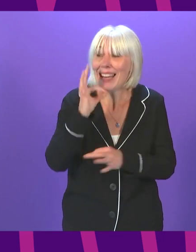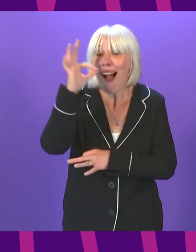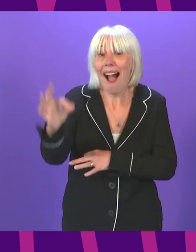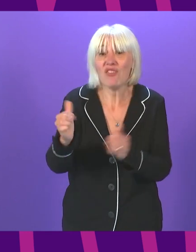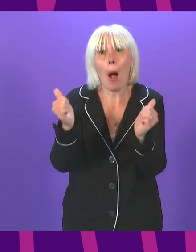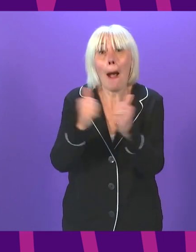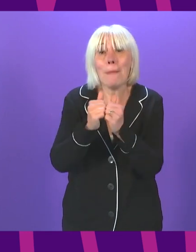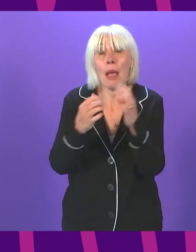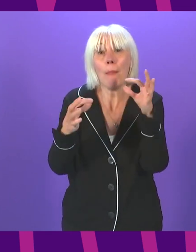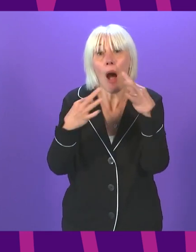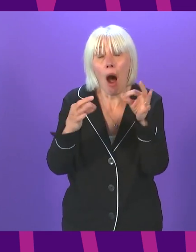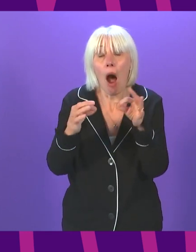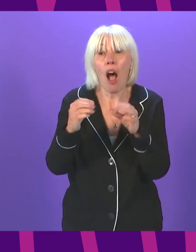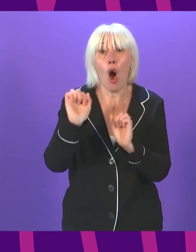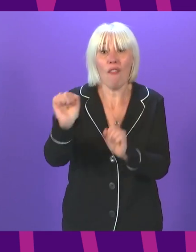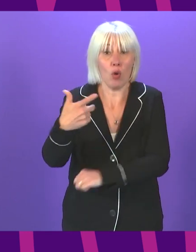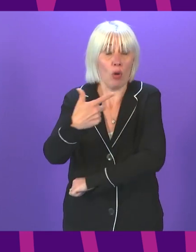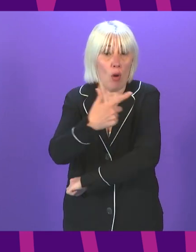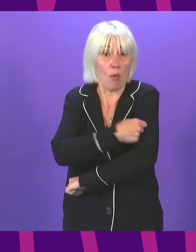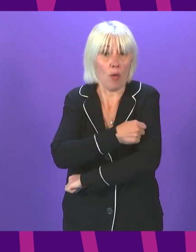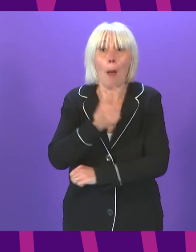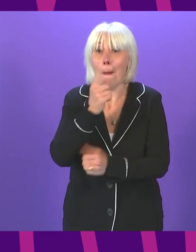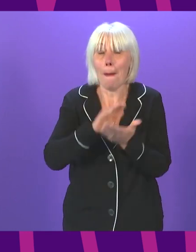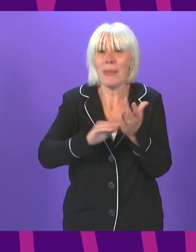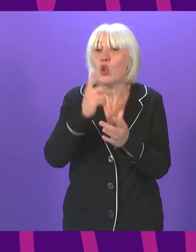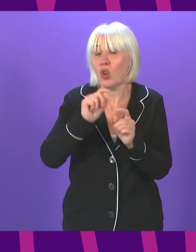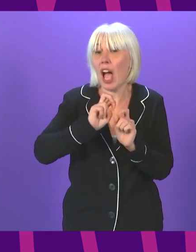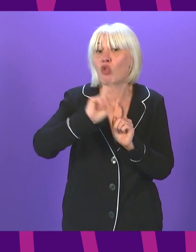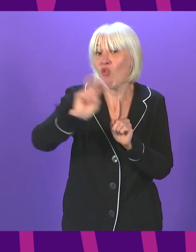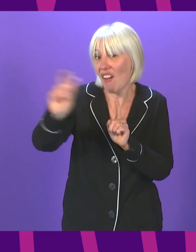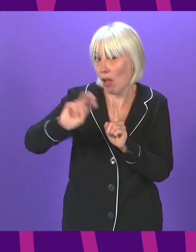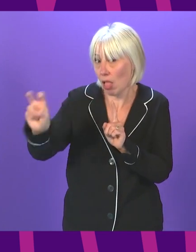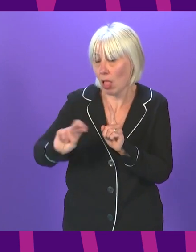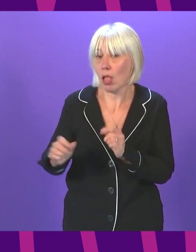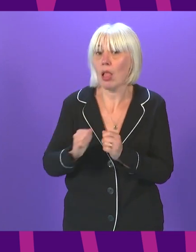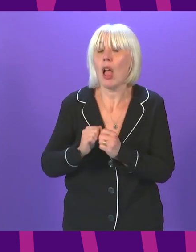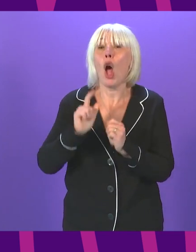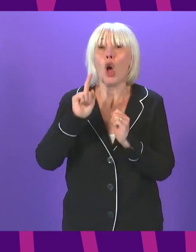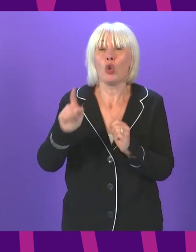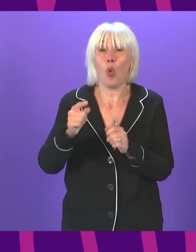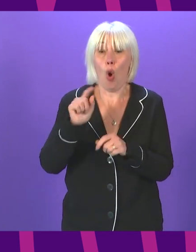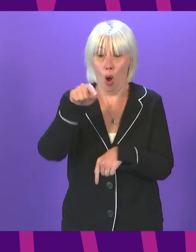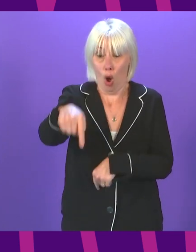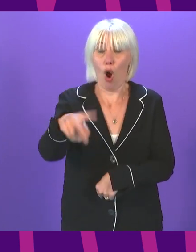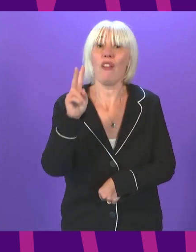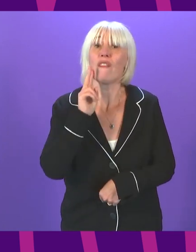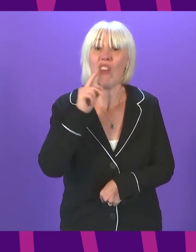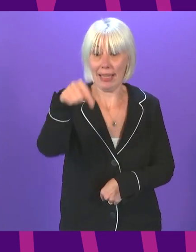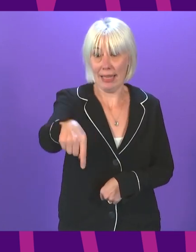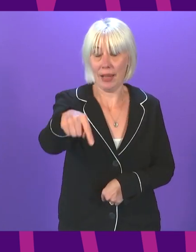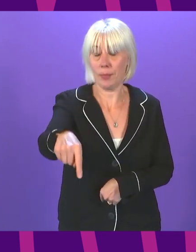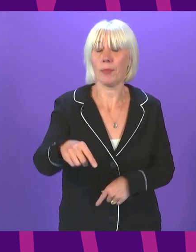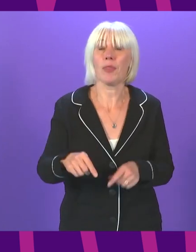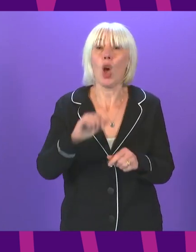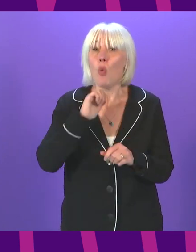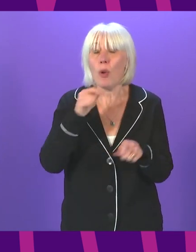to allow you to travel. However, from this Friday onwards, well in advance of any certification scheme coming into operation, we